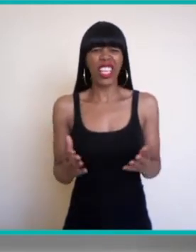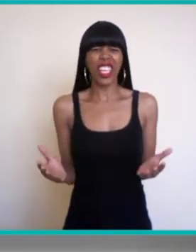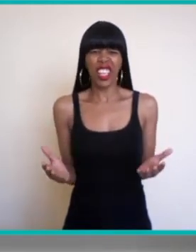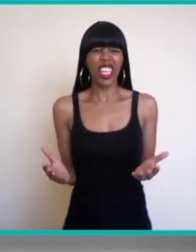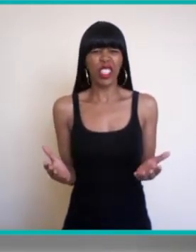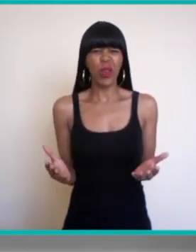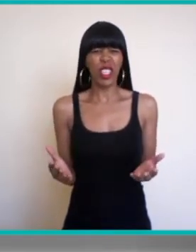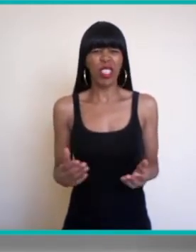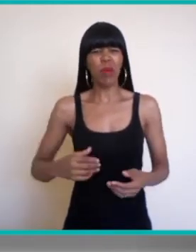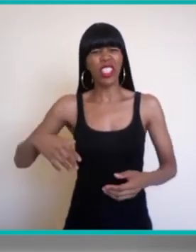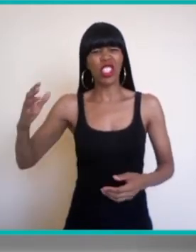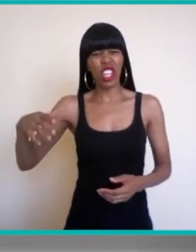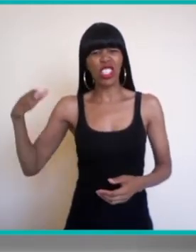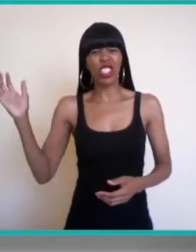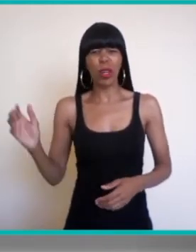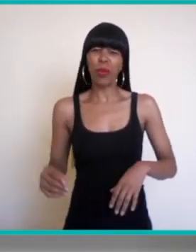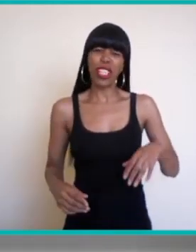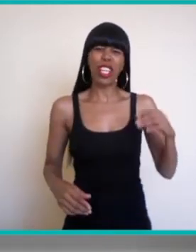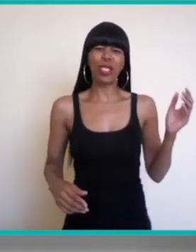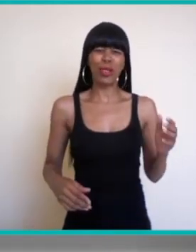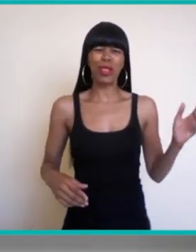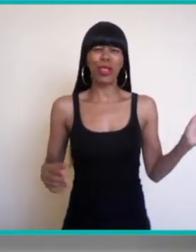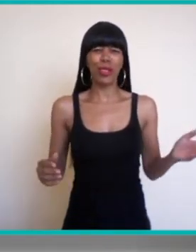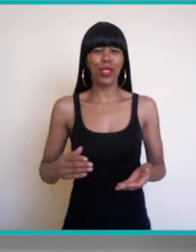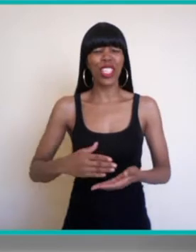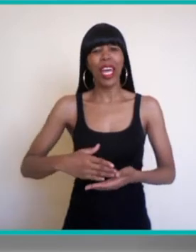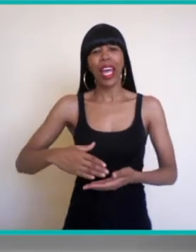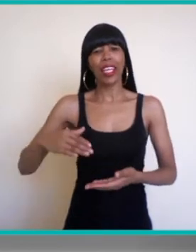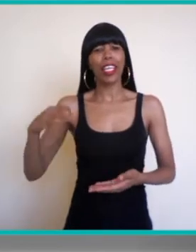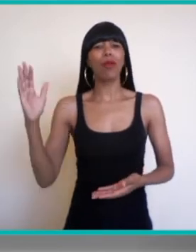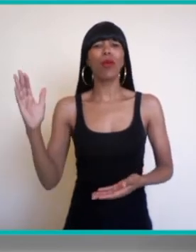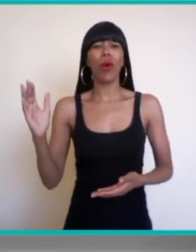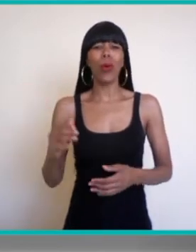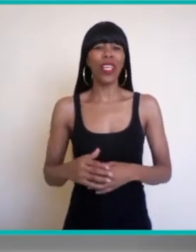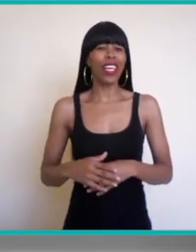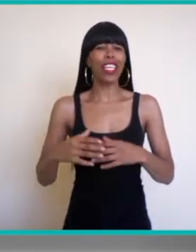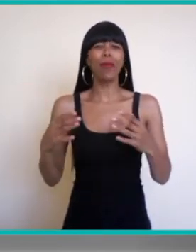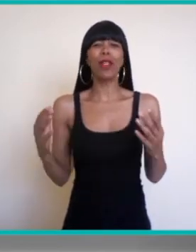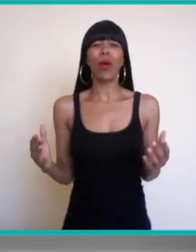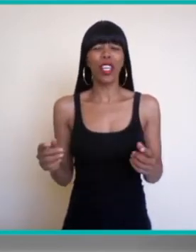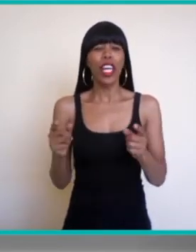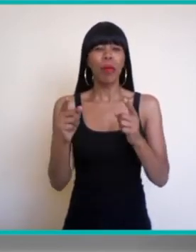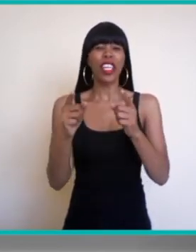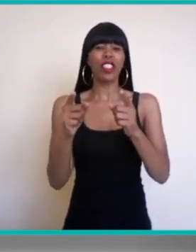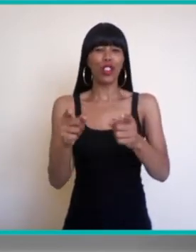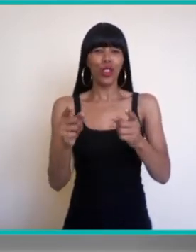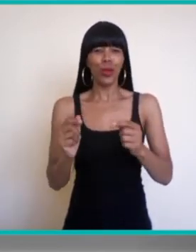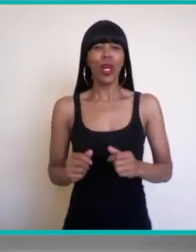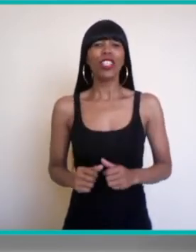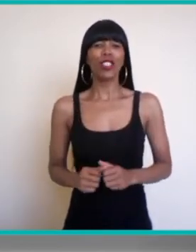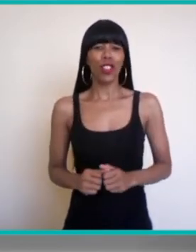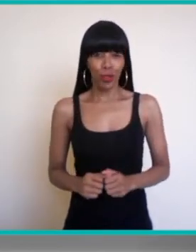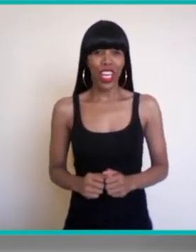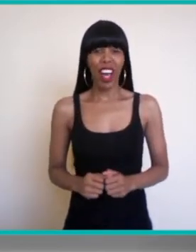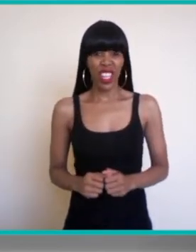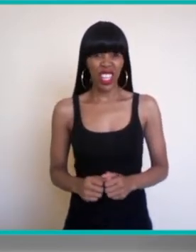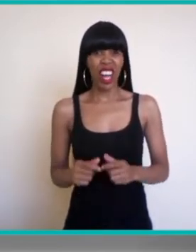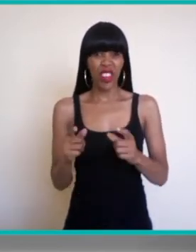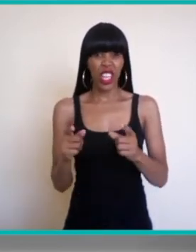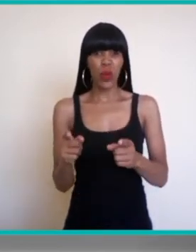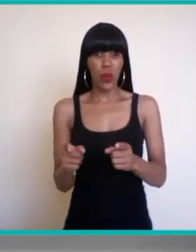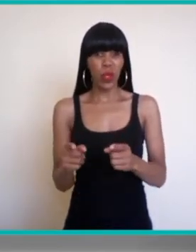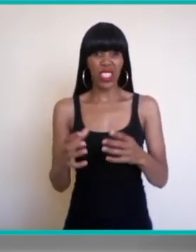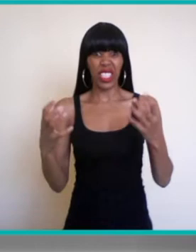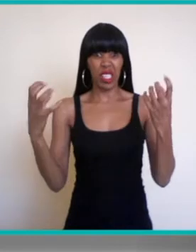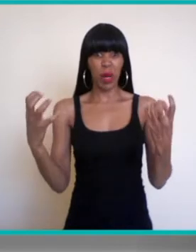don't understand it and they don't get them, chump the chump in and lose the losers and keep growing and keep going because you deserve to have the